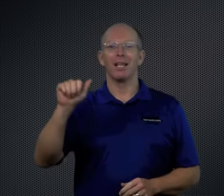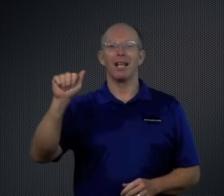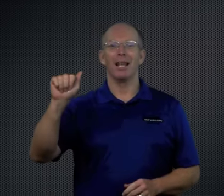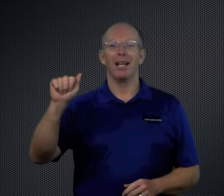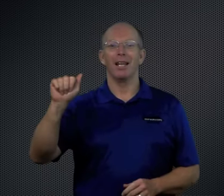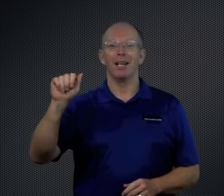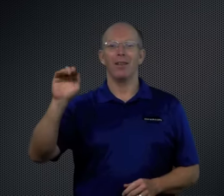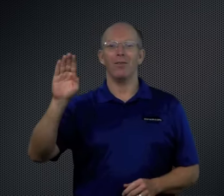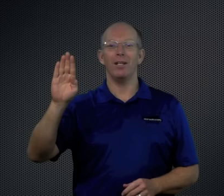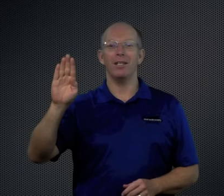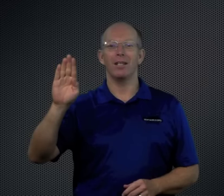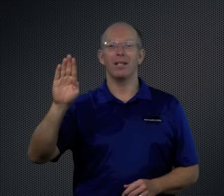Another one.